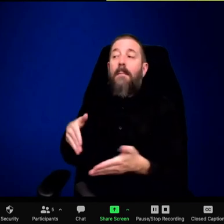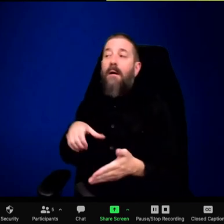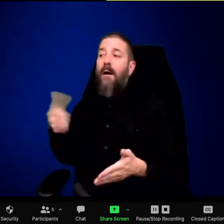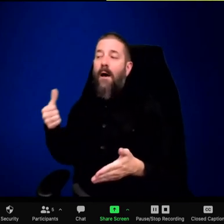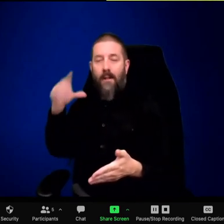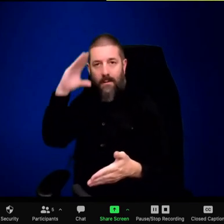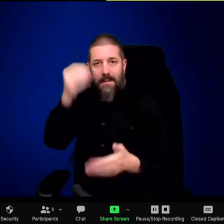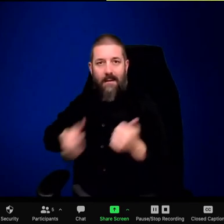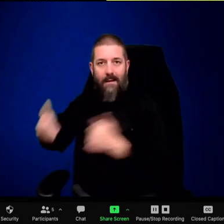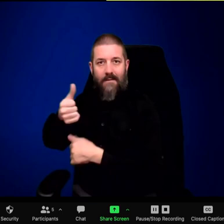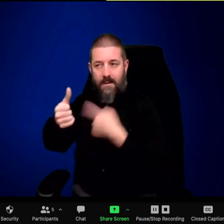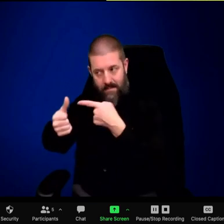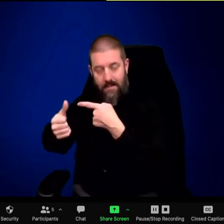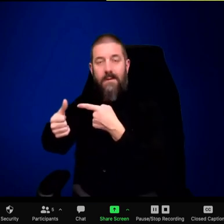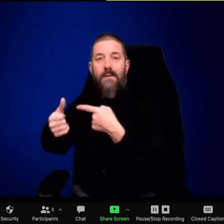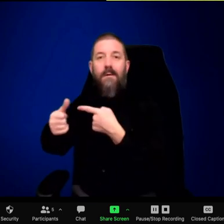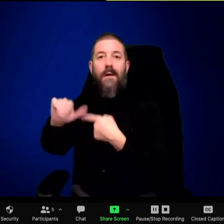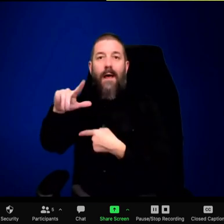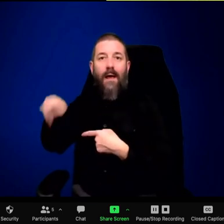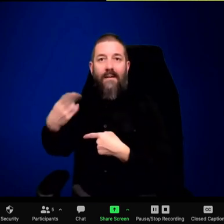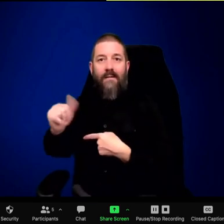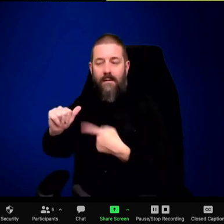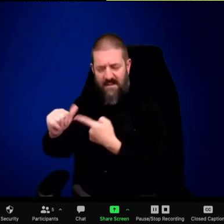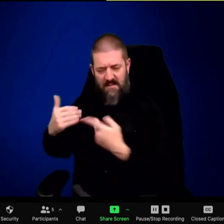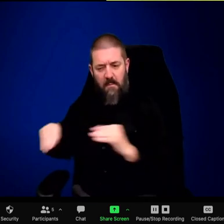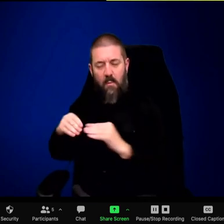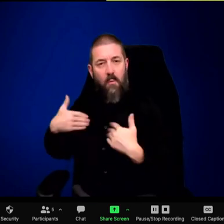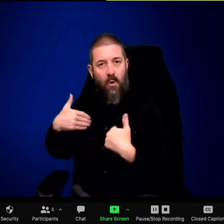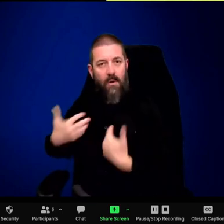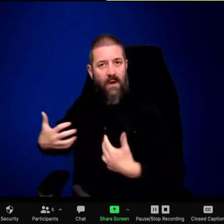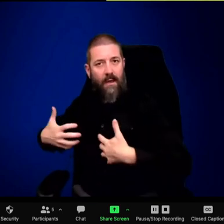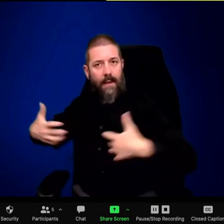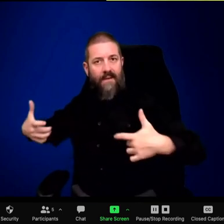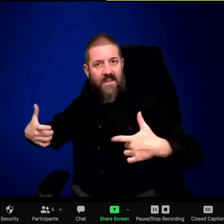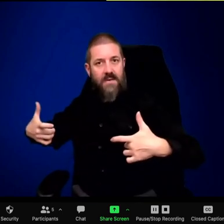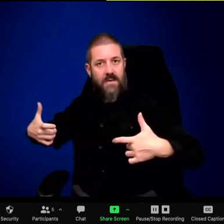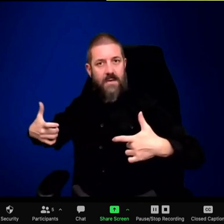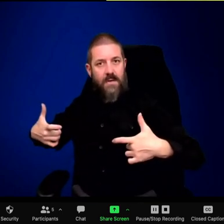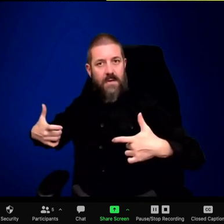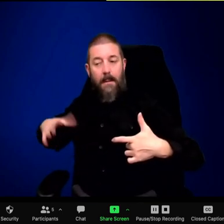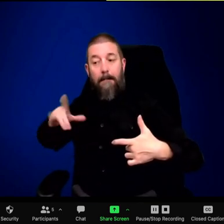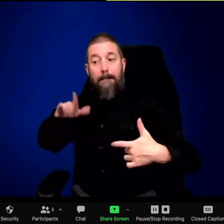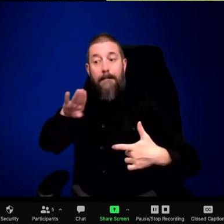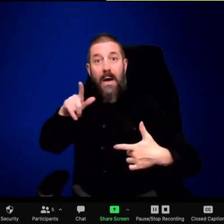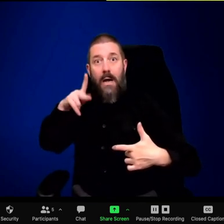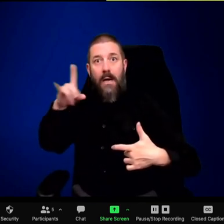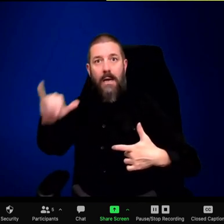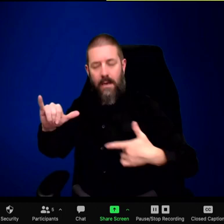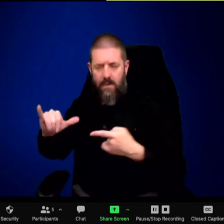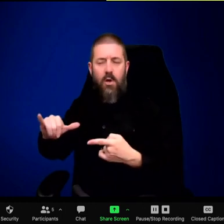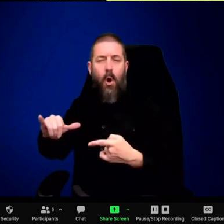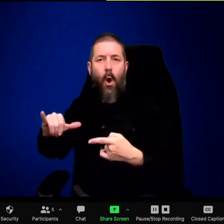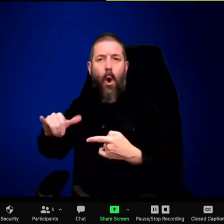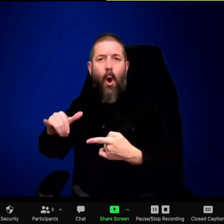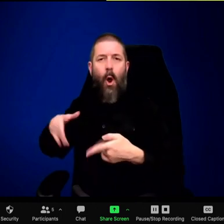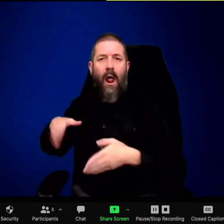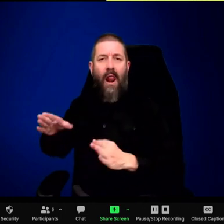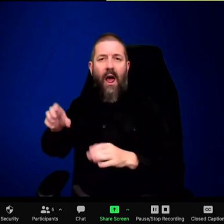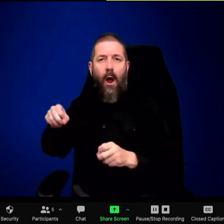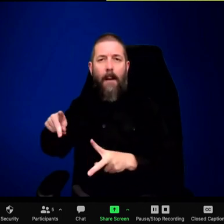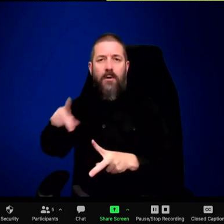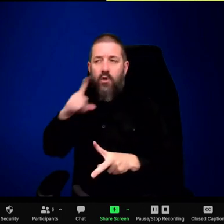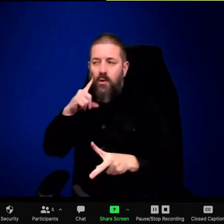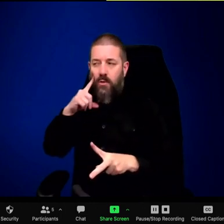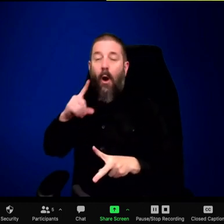elk. She is catching up with the elk. She has to be very careful not to get kicked in the face by a hind leg. But what